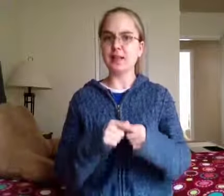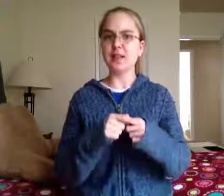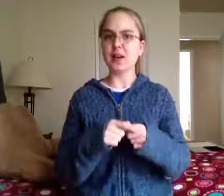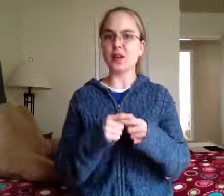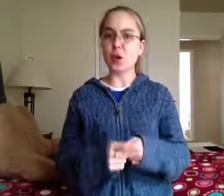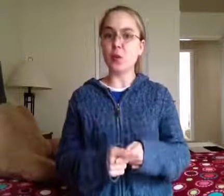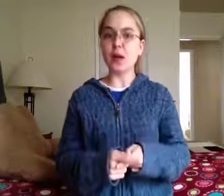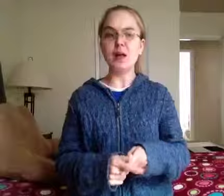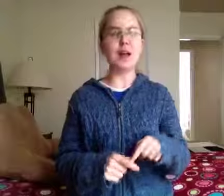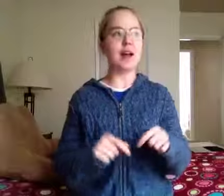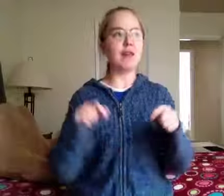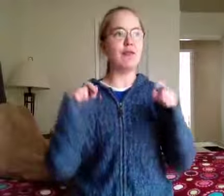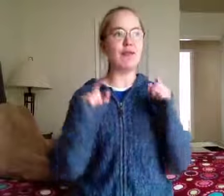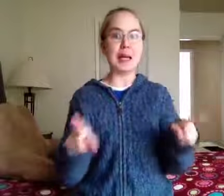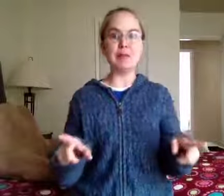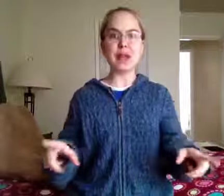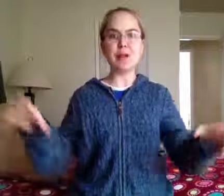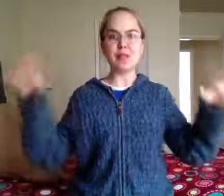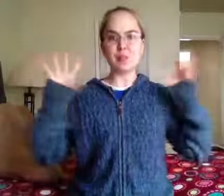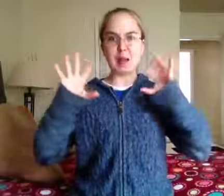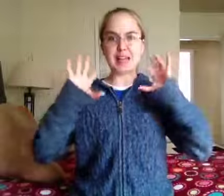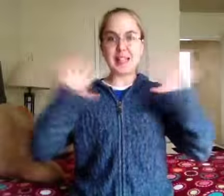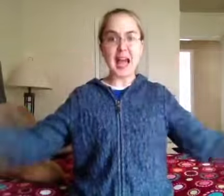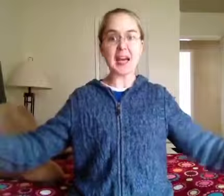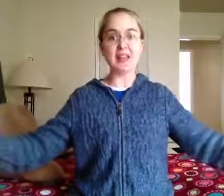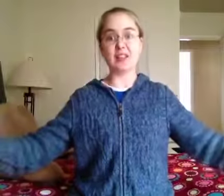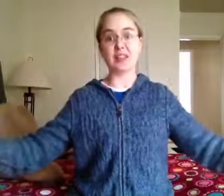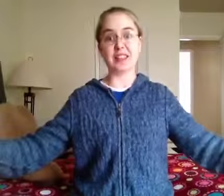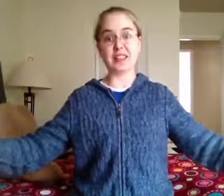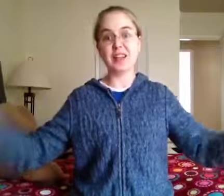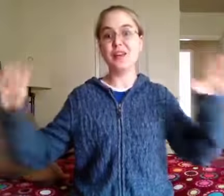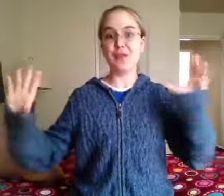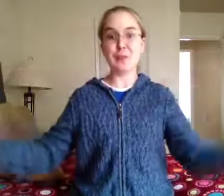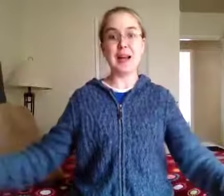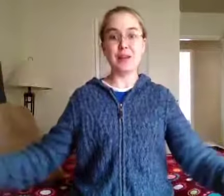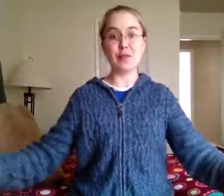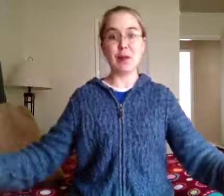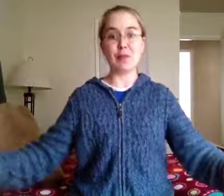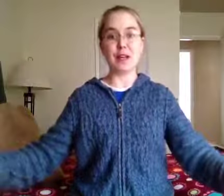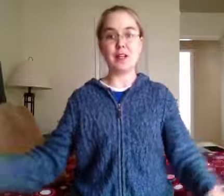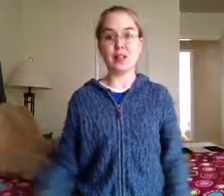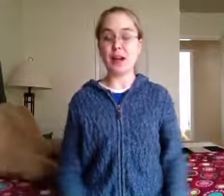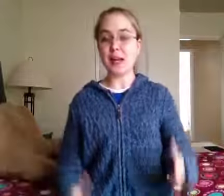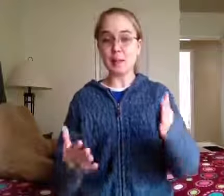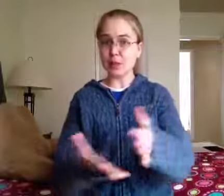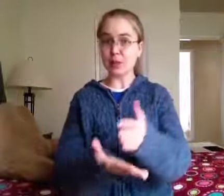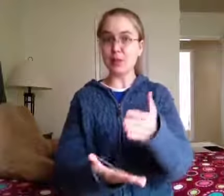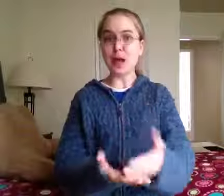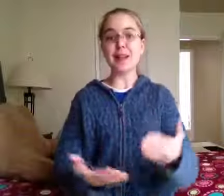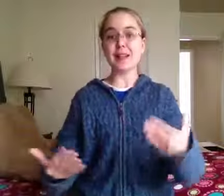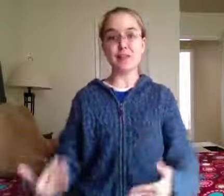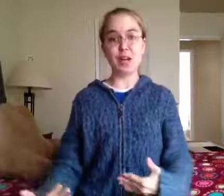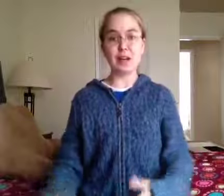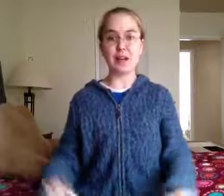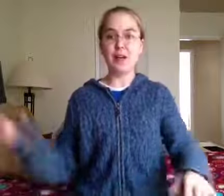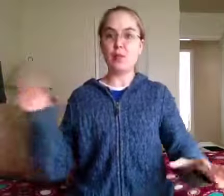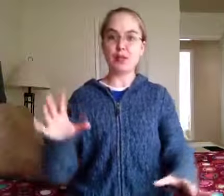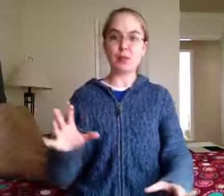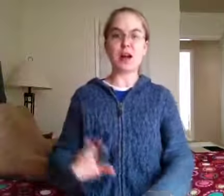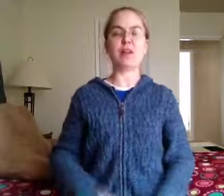did not go well. I flamed out spectacularly for NaNoWriMo last year. I kept up the blogging and the vlogging, which I'm proud